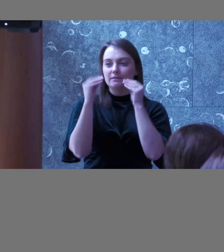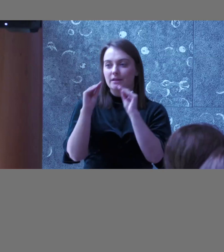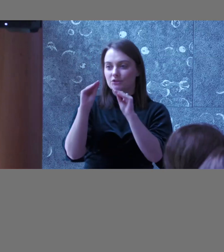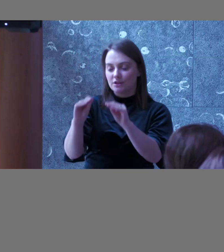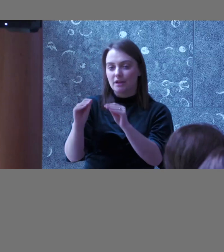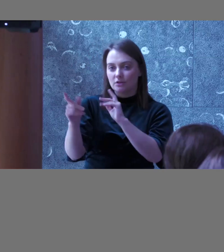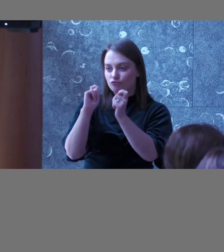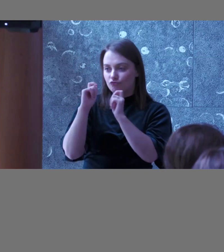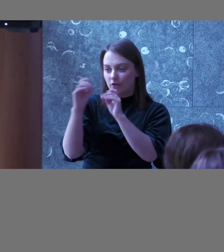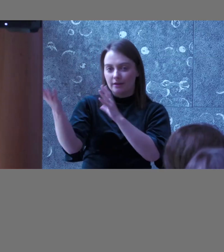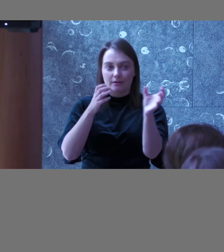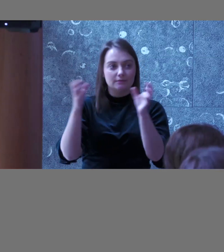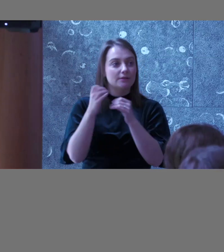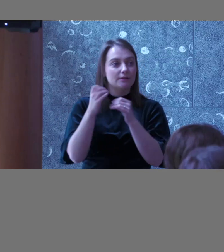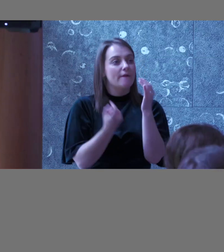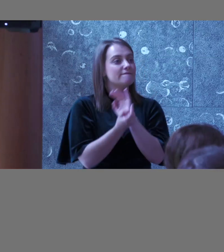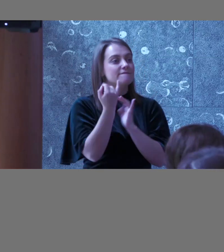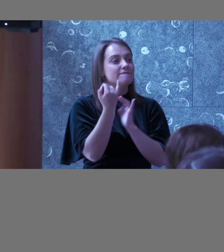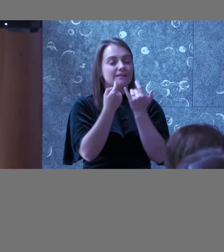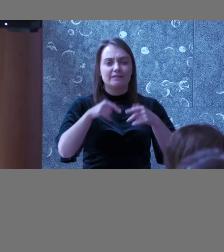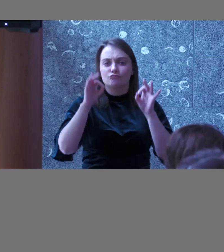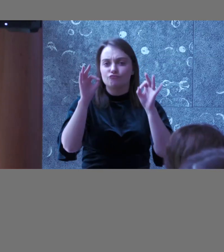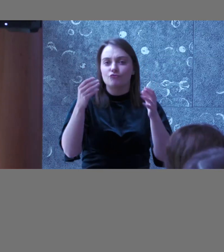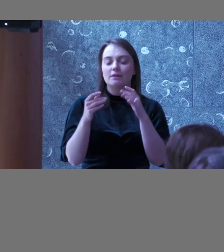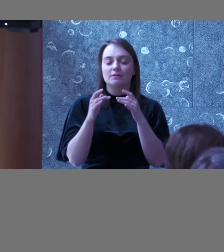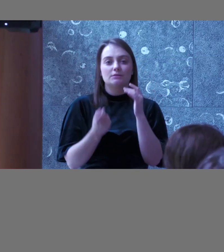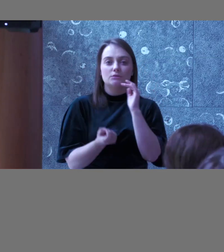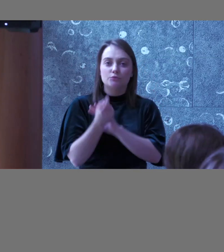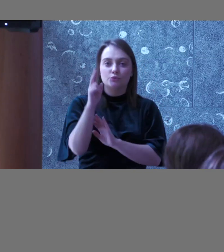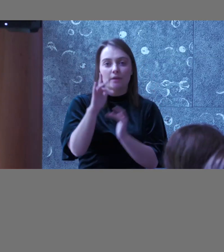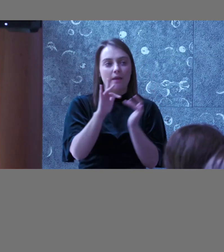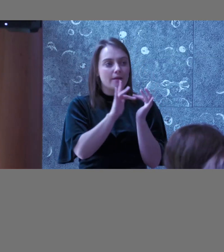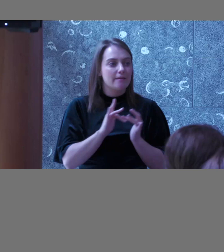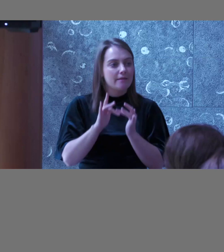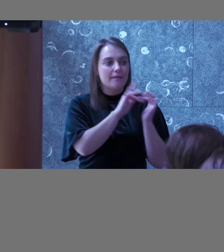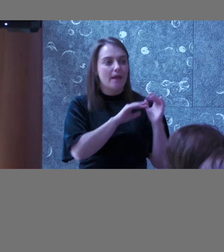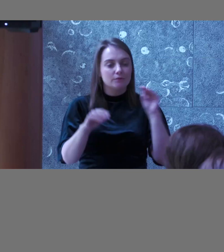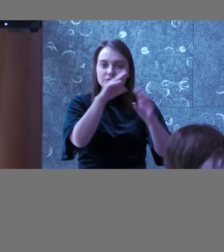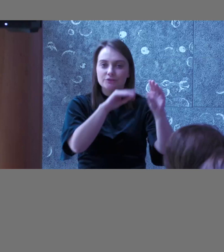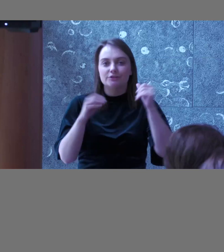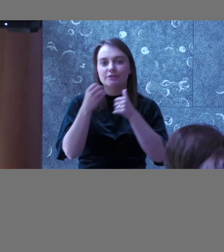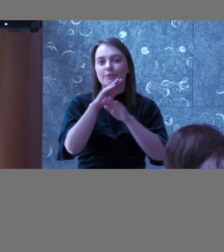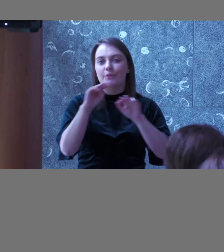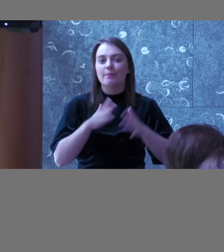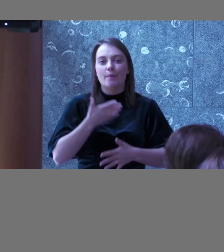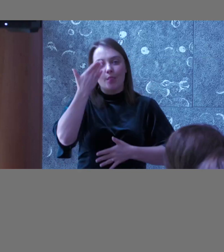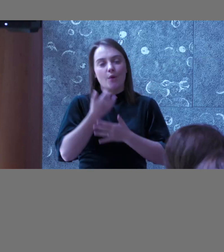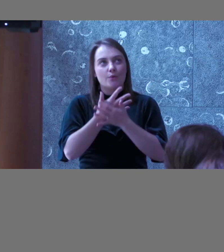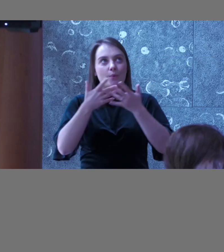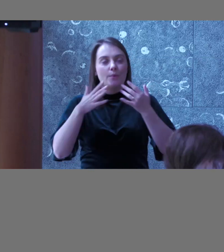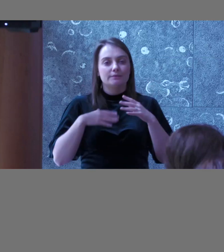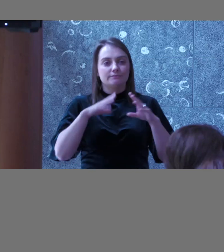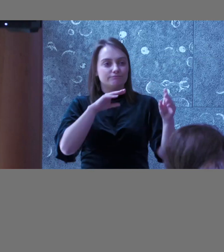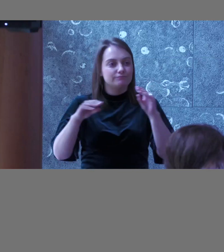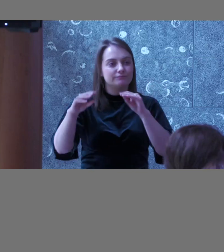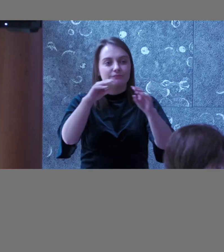but even events like this are great opportunities to network and speak to other people in the space and learn even more so I think that and then talking about